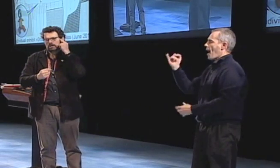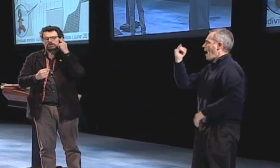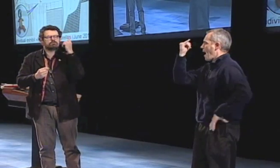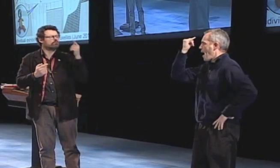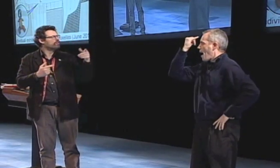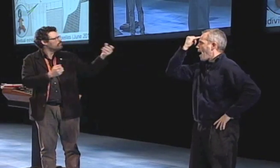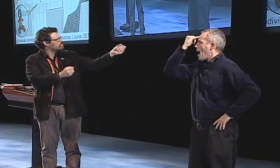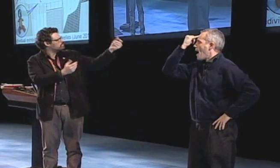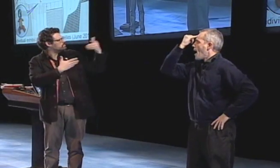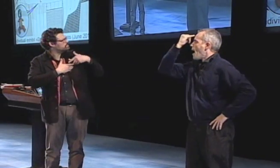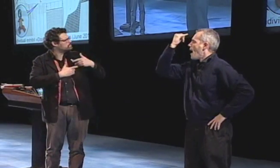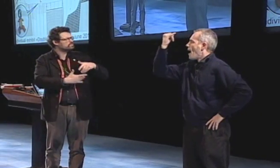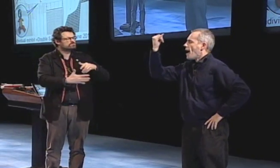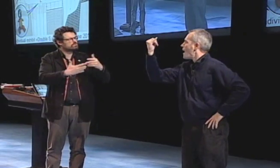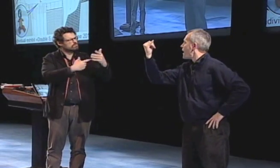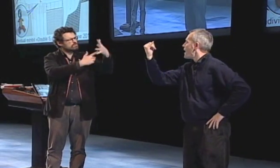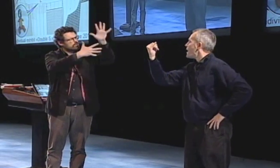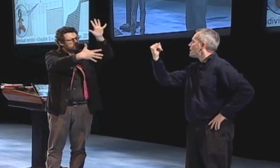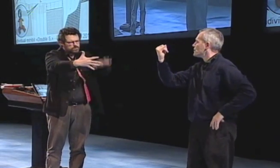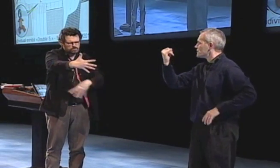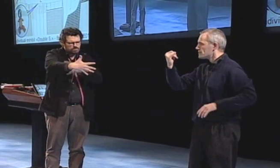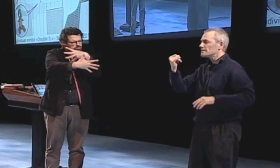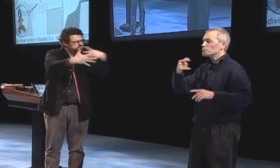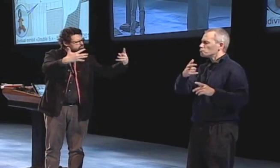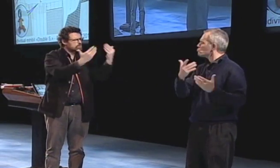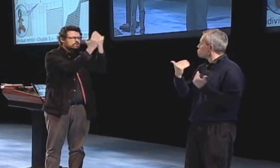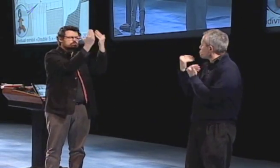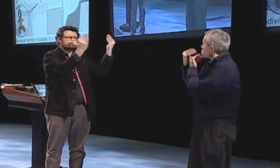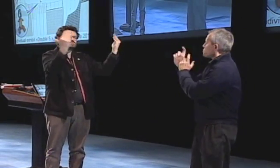to see the isolation that this doll represents